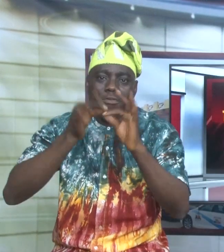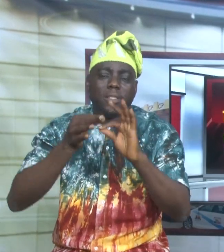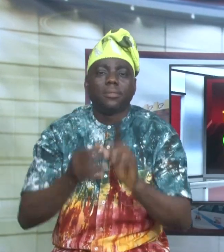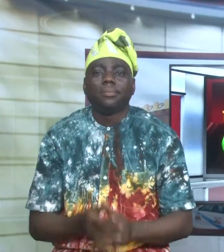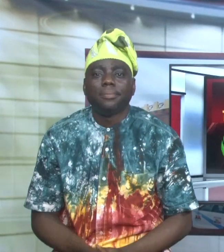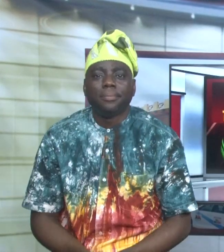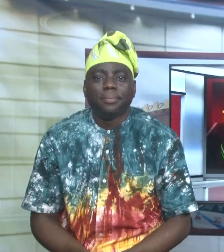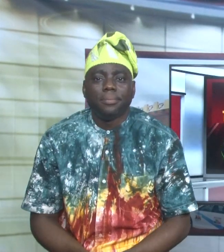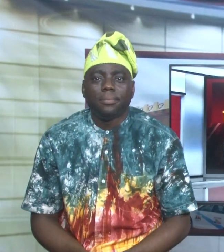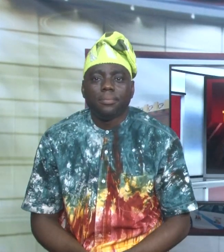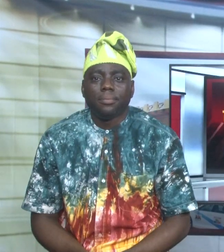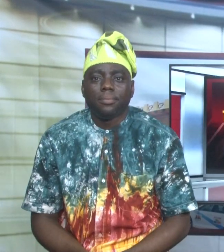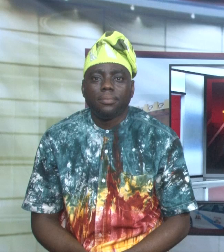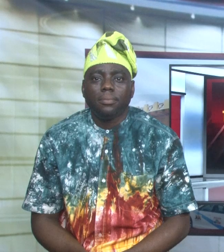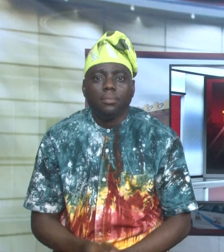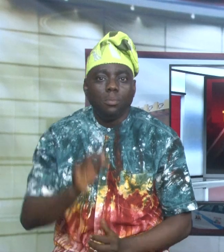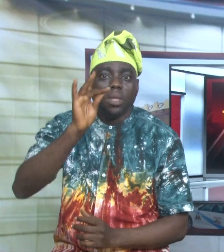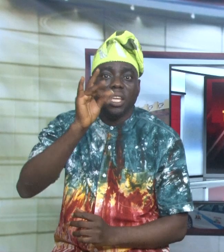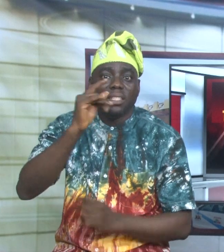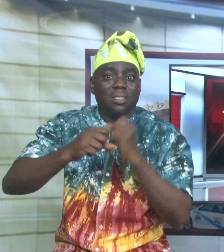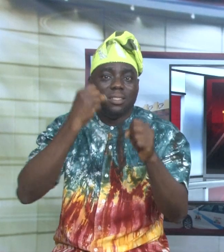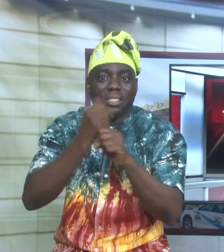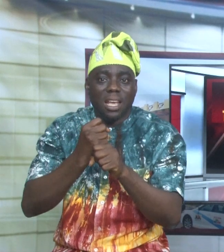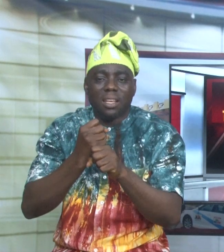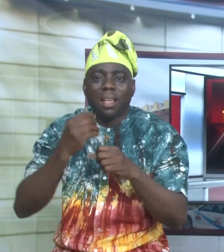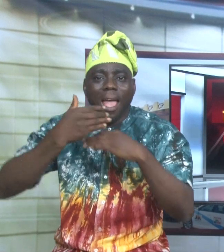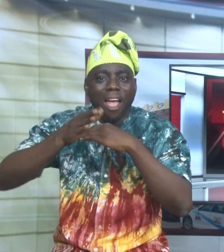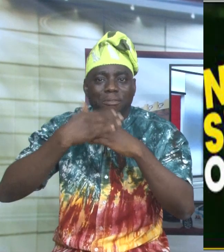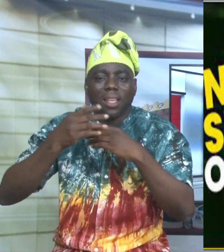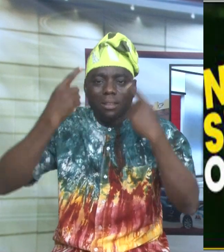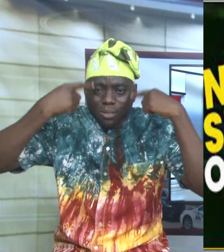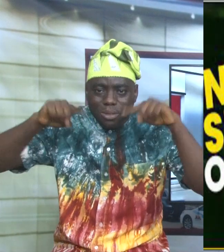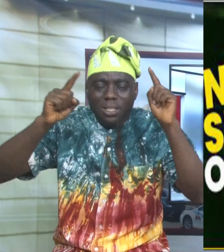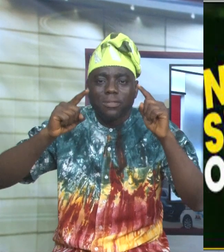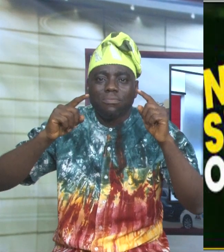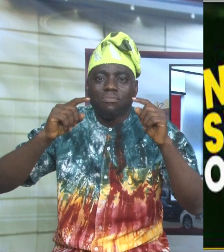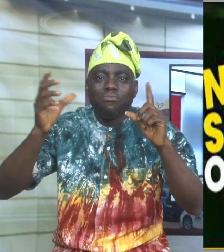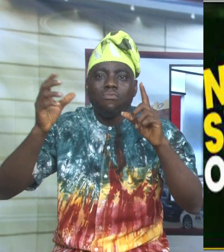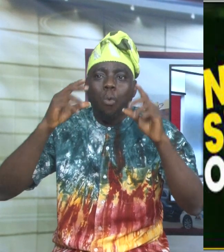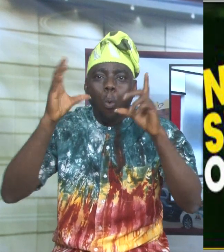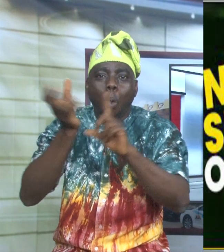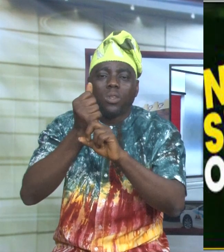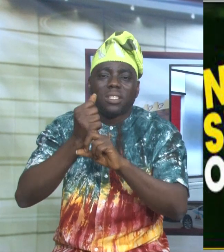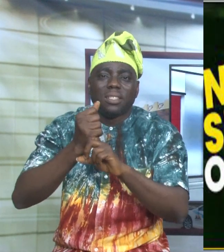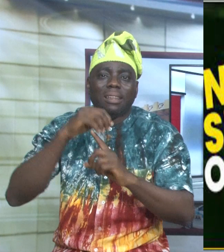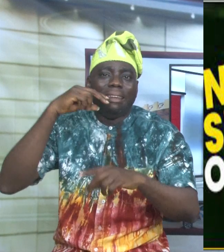A few years after a successful host of the 2006 National Sports Festival, Ogun State